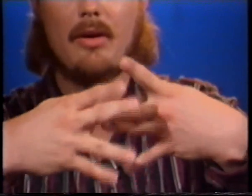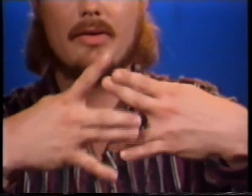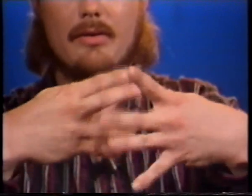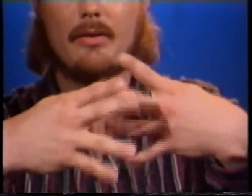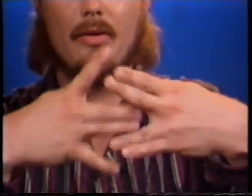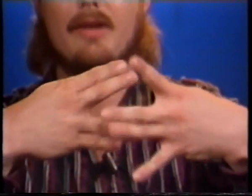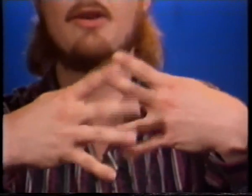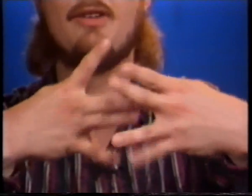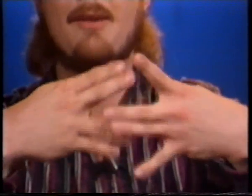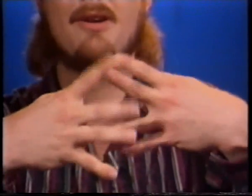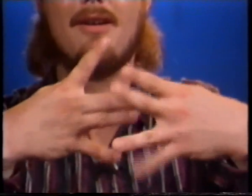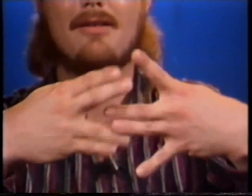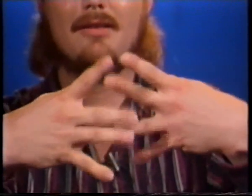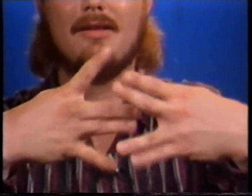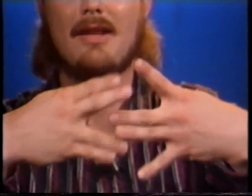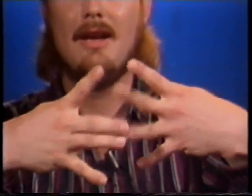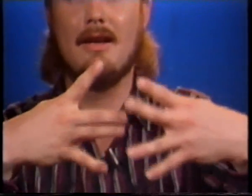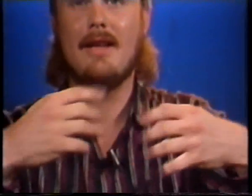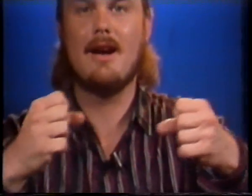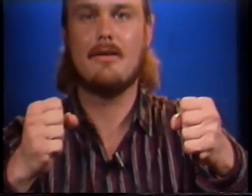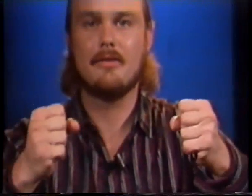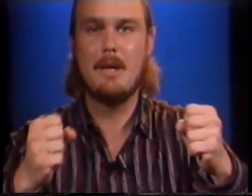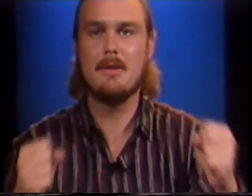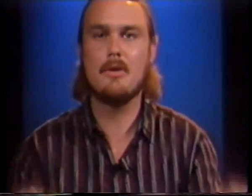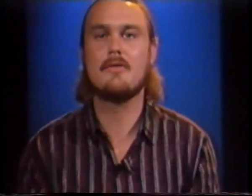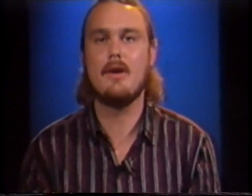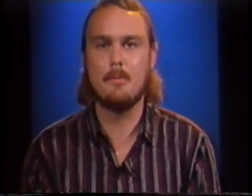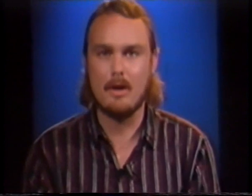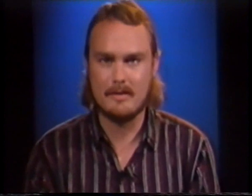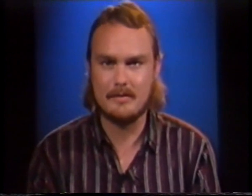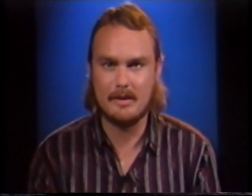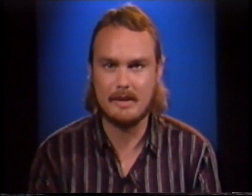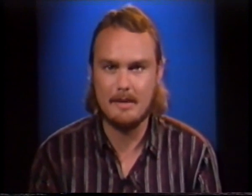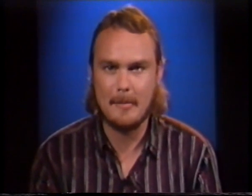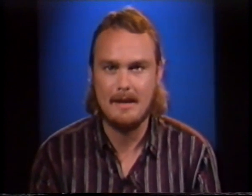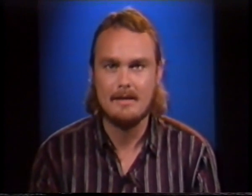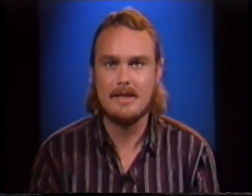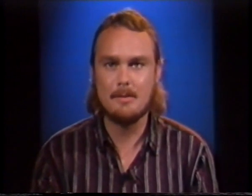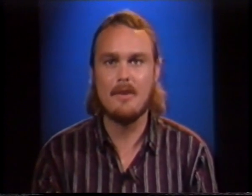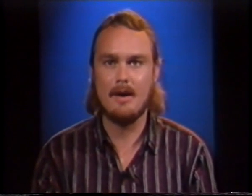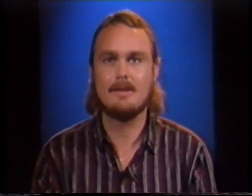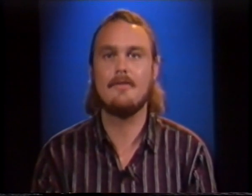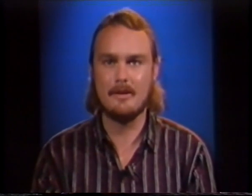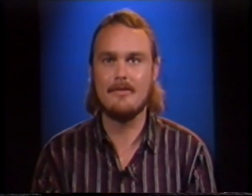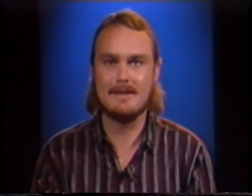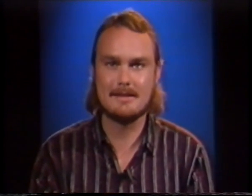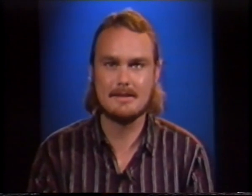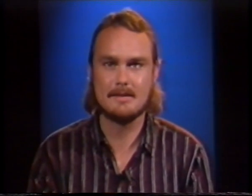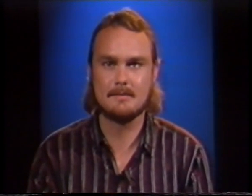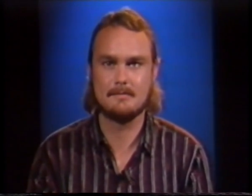will be cross-throwing in no time at all. Now, for maybe the most fun part of this videotape, let's move on to finger feats. Let's go. . . . .